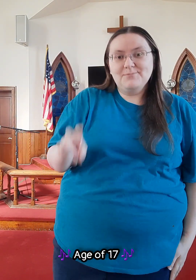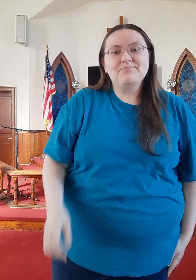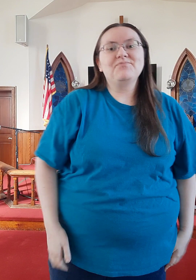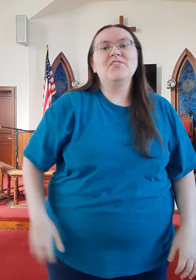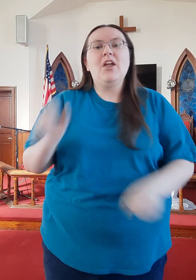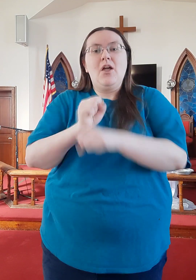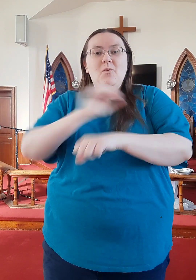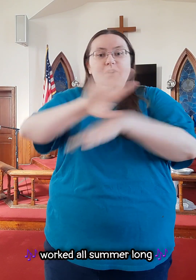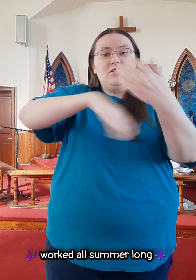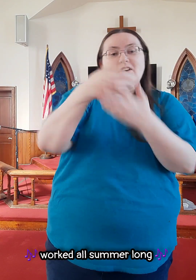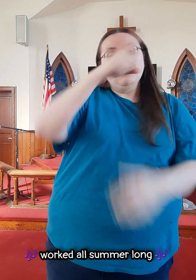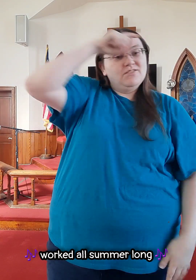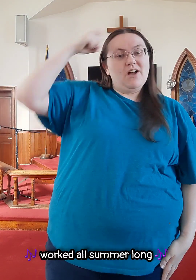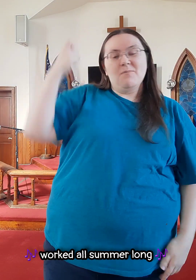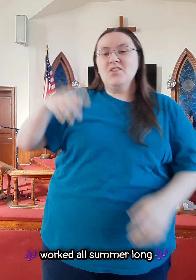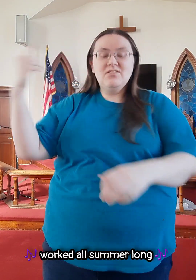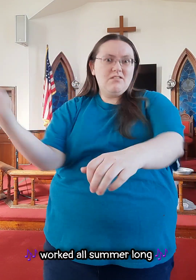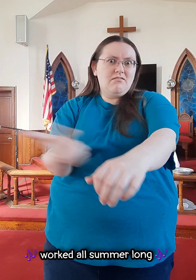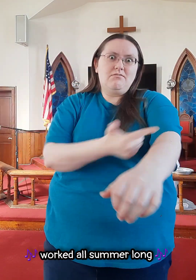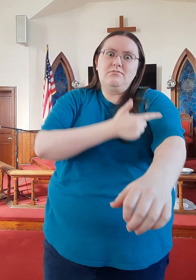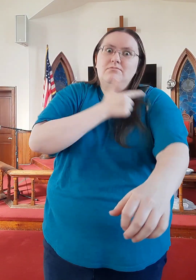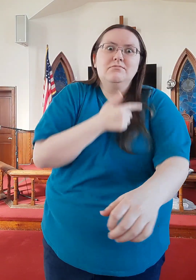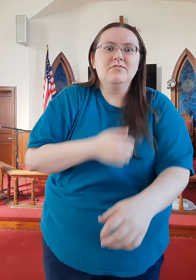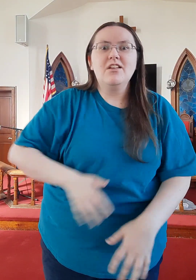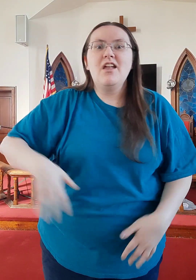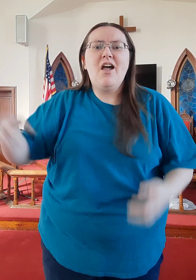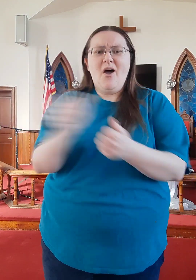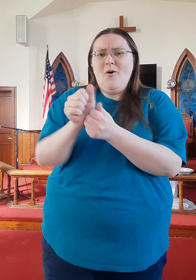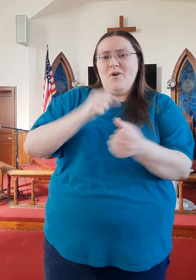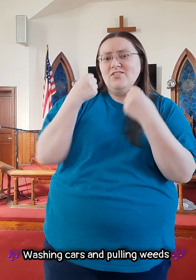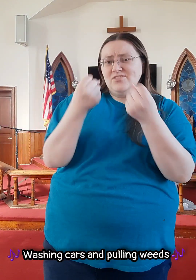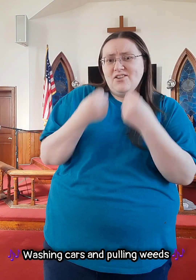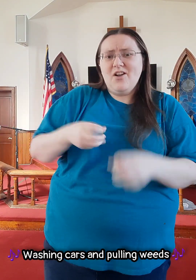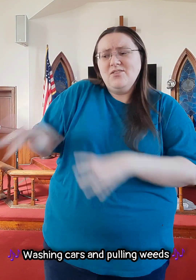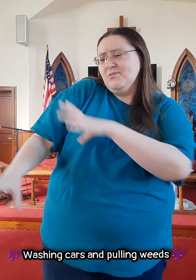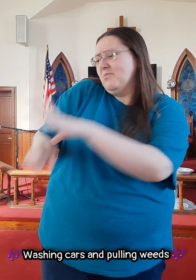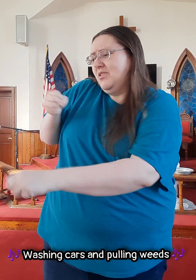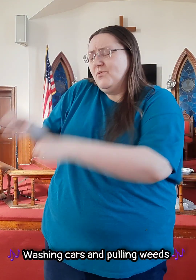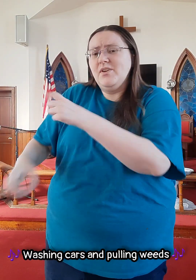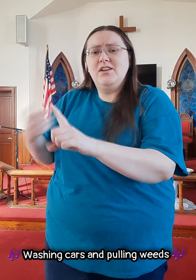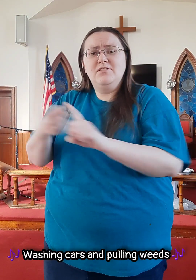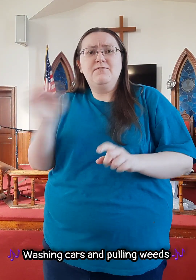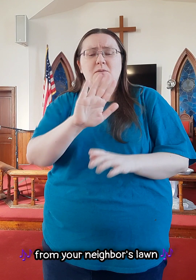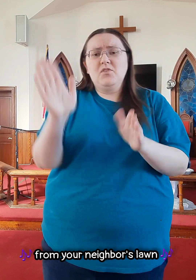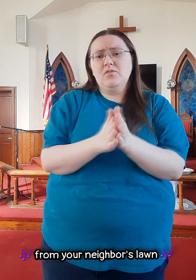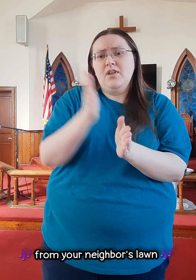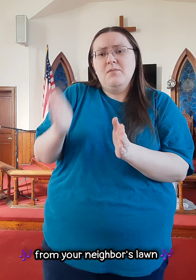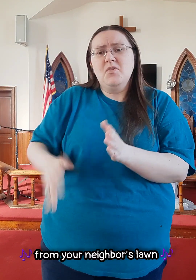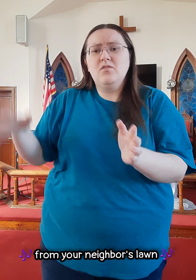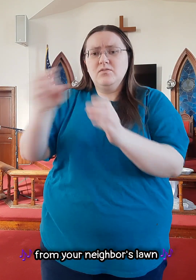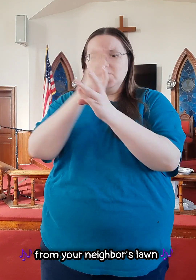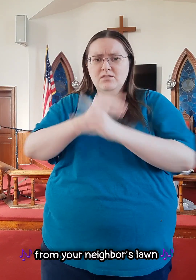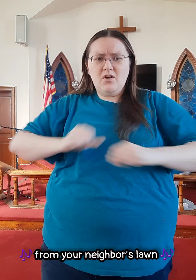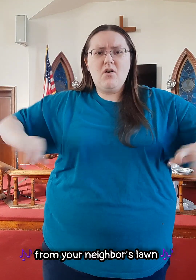worked all summer long Washing cars and pulling weeds from your neighbor's lawn